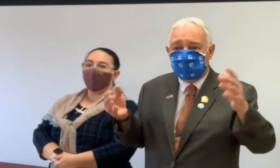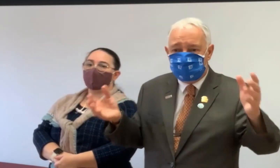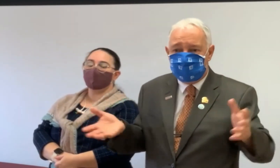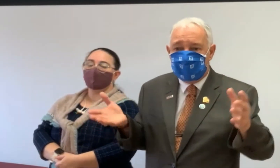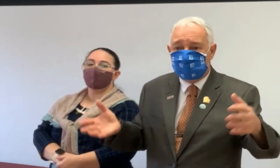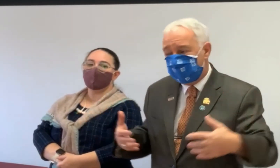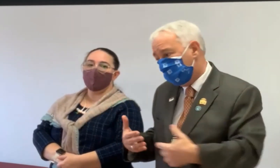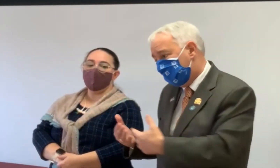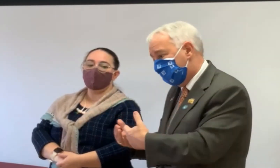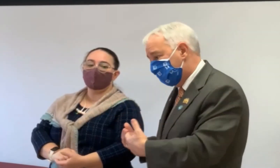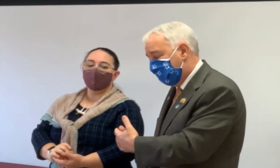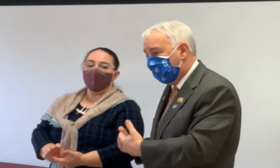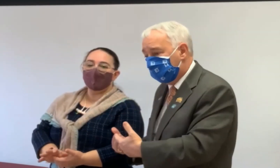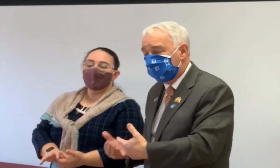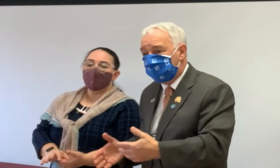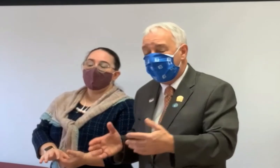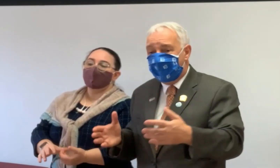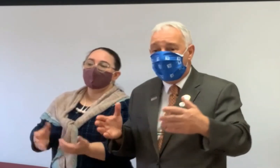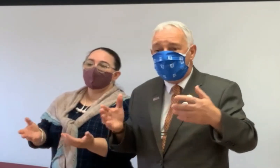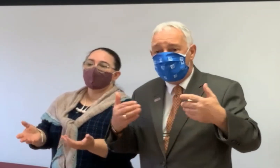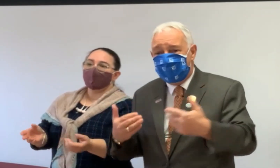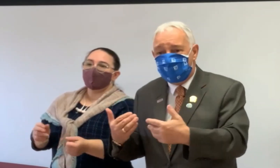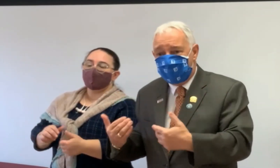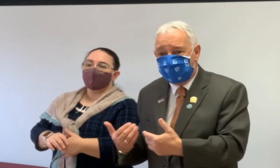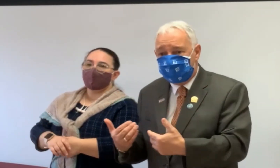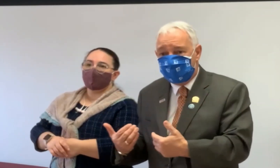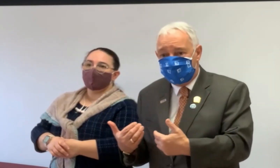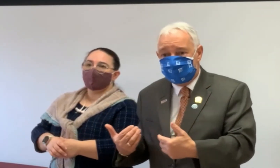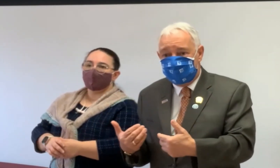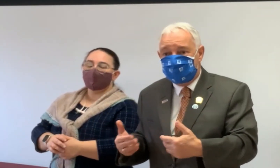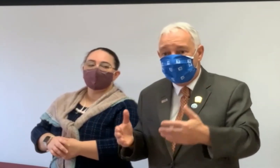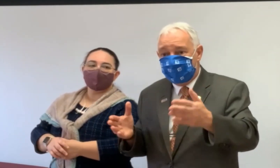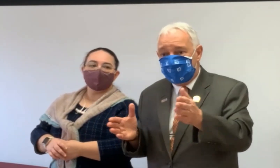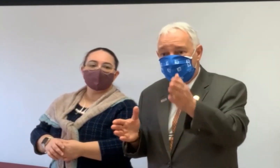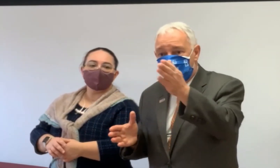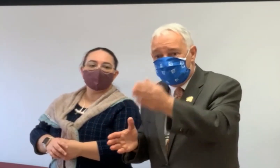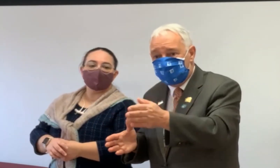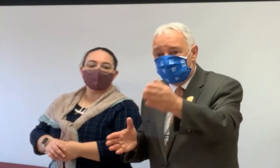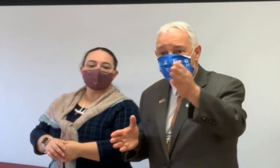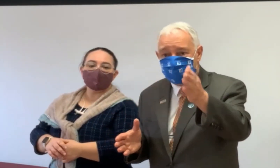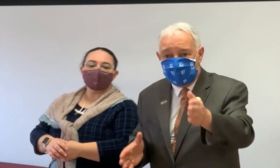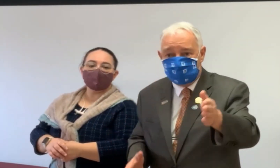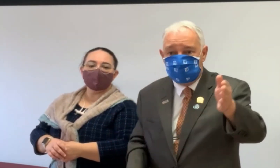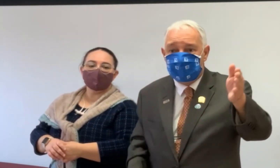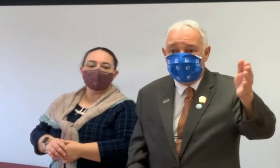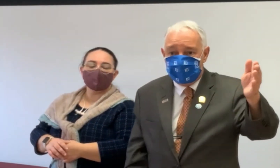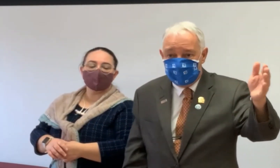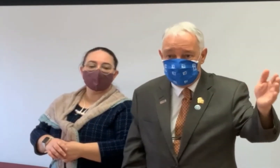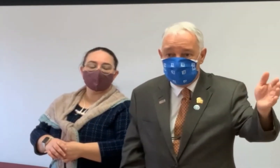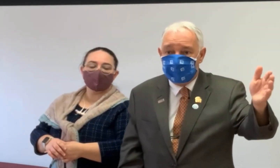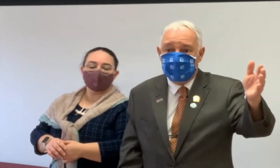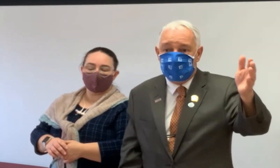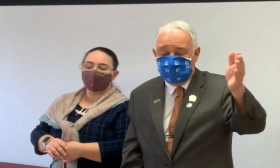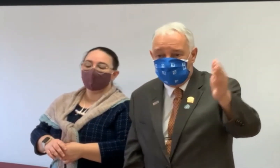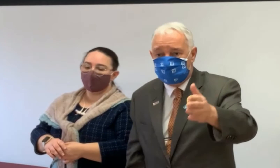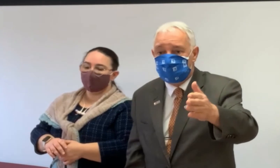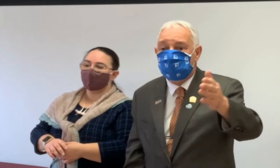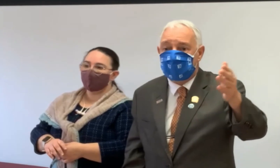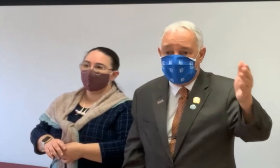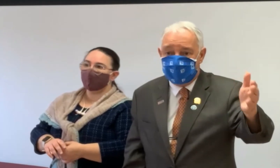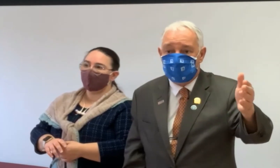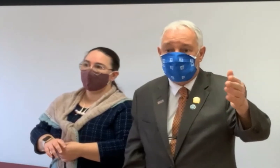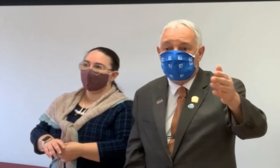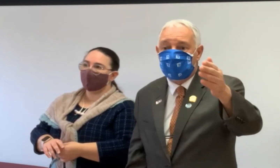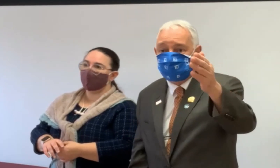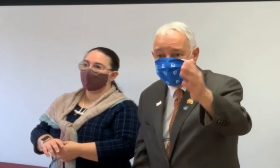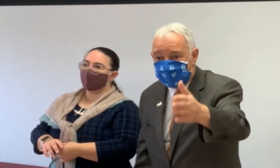There's a lot of things and we can help you. And when we don't have the ability, we can point you in the direction of the person